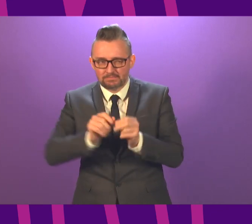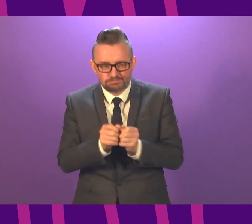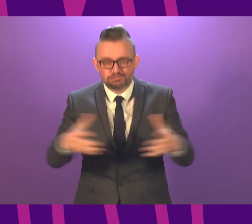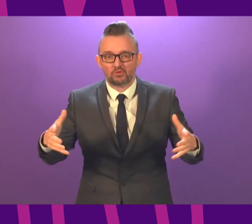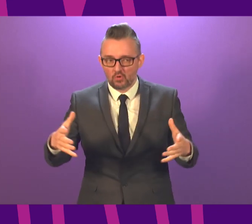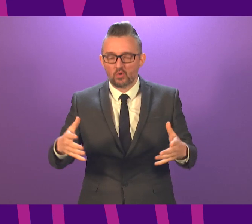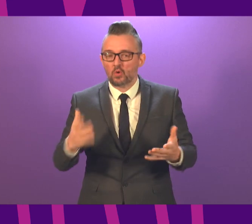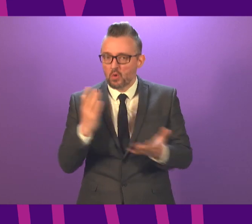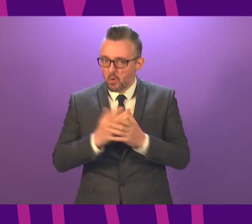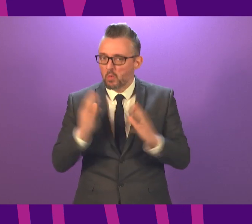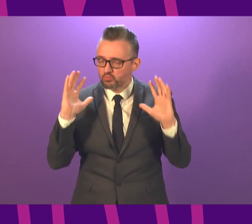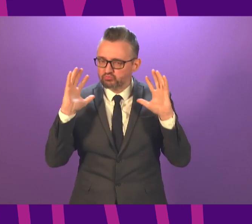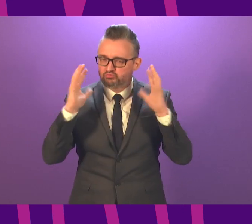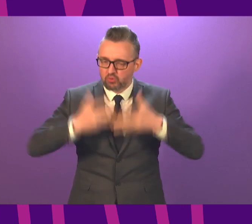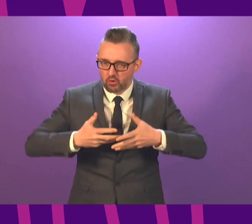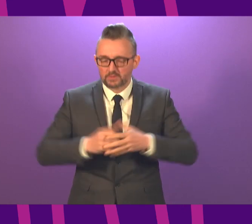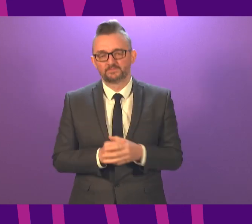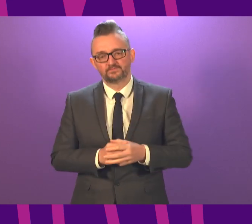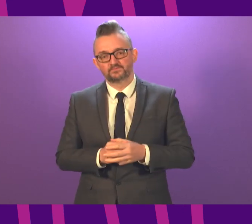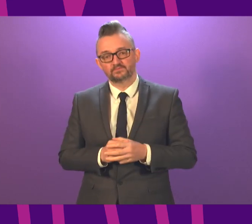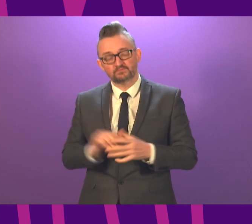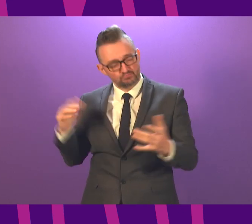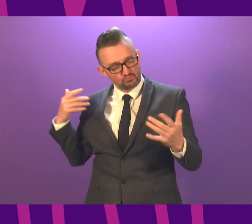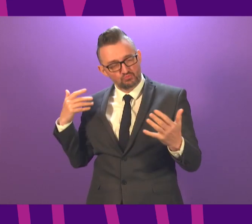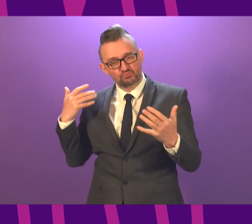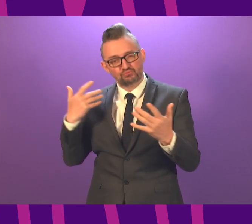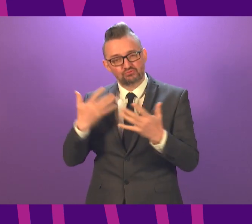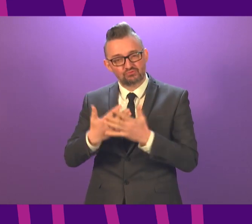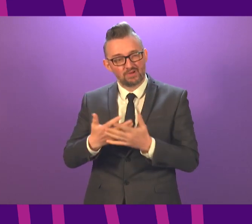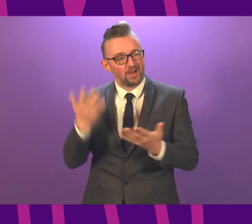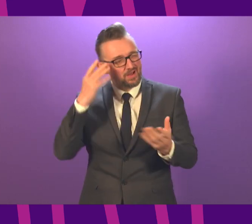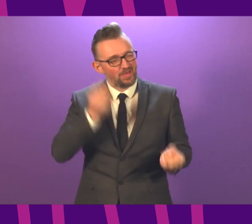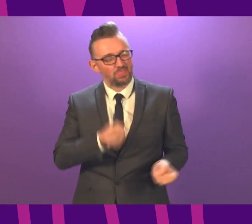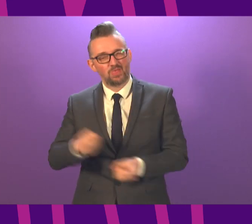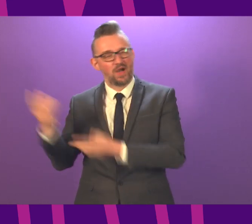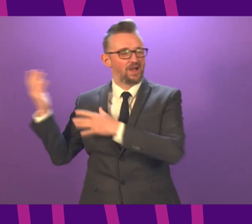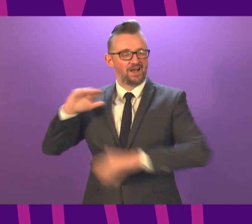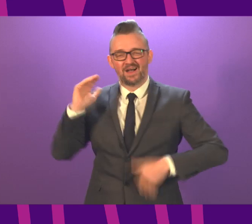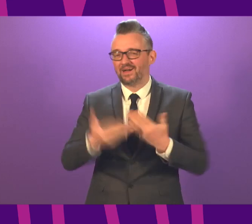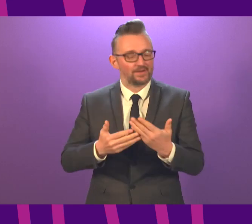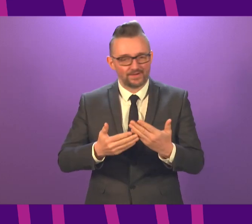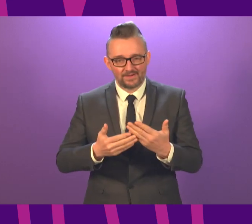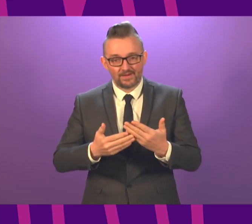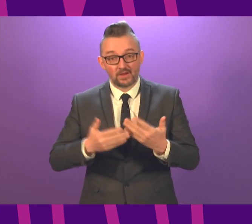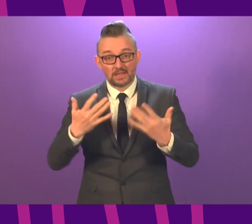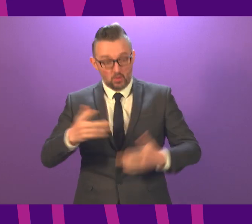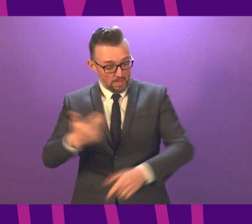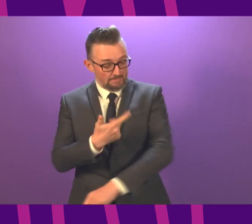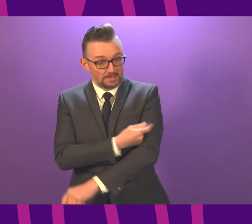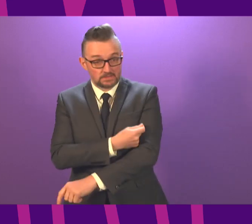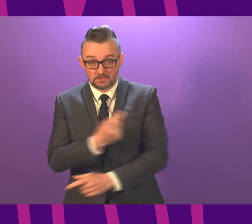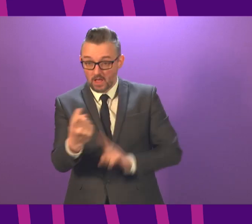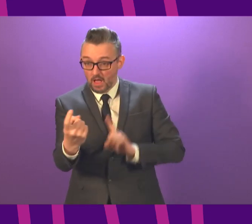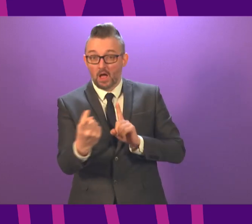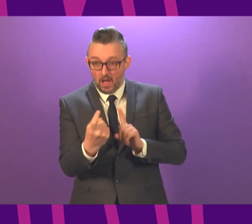cause for concern. We have come too far to throw all our efforts away, and the rollout of the vaccine means that we can see a time soon